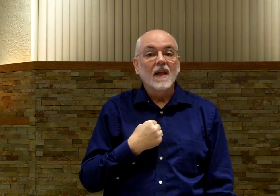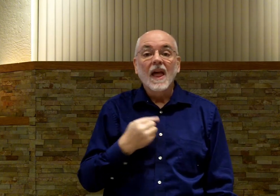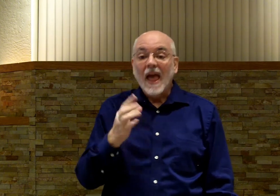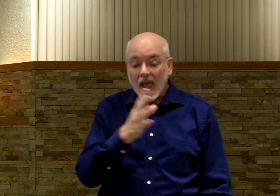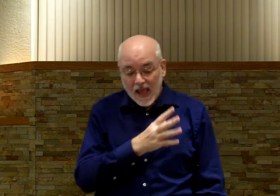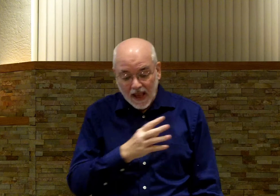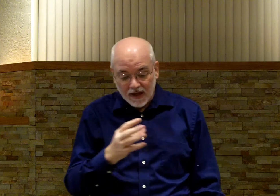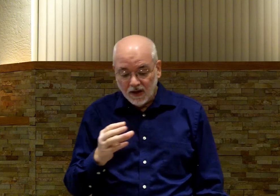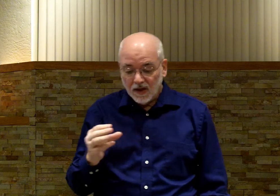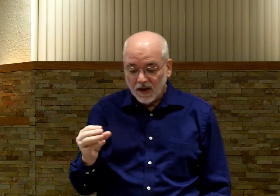And.